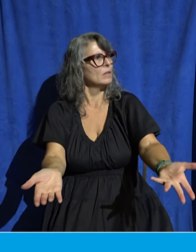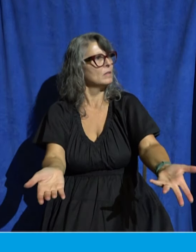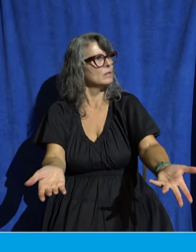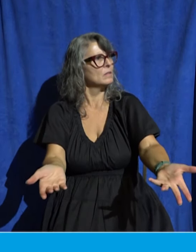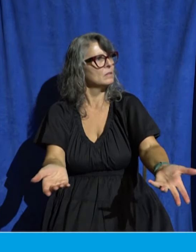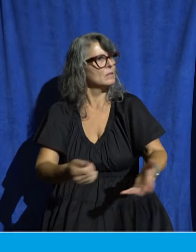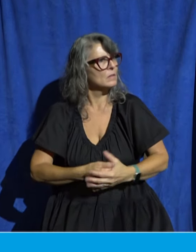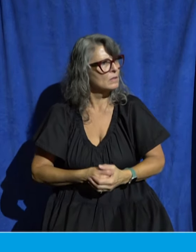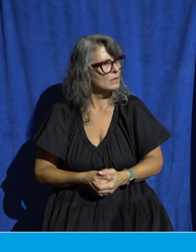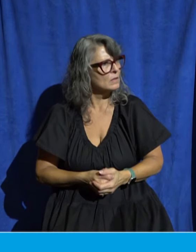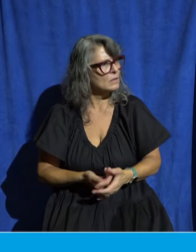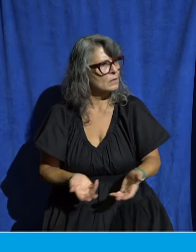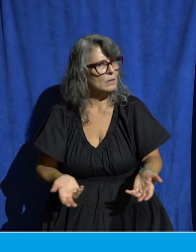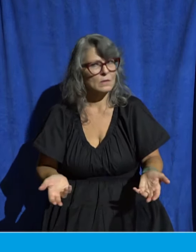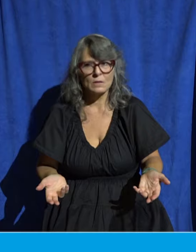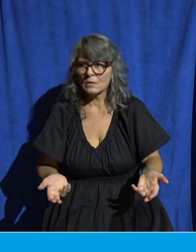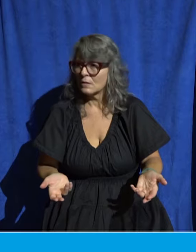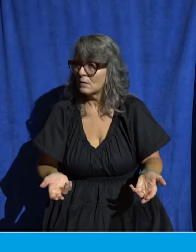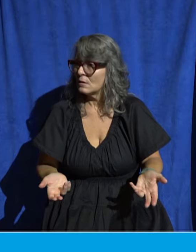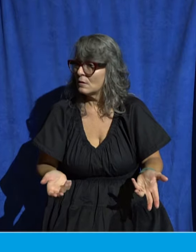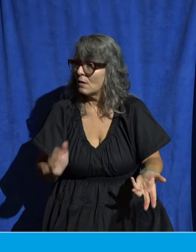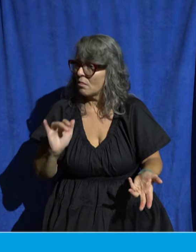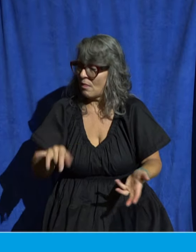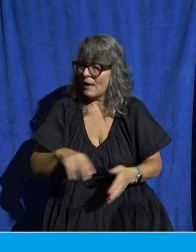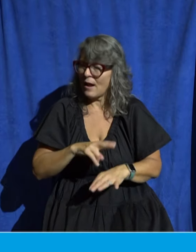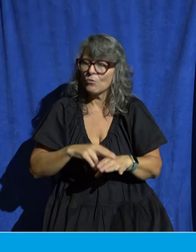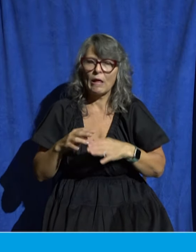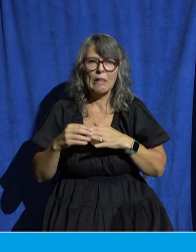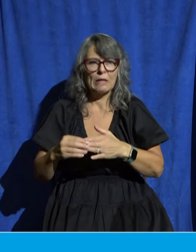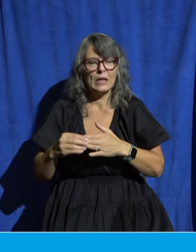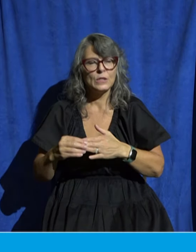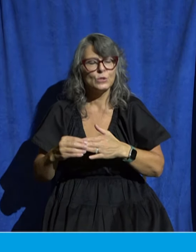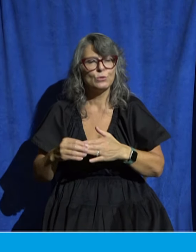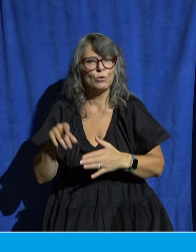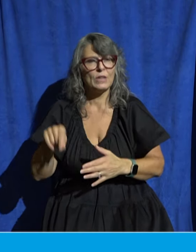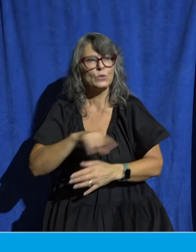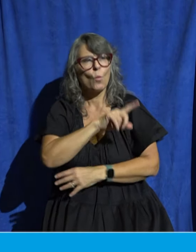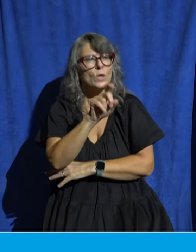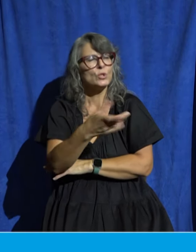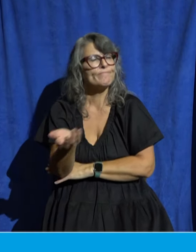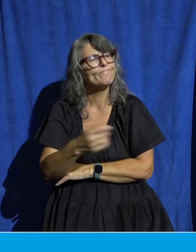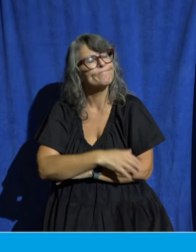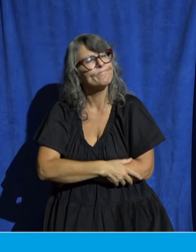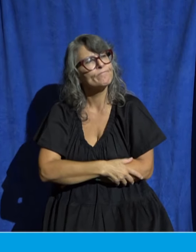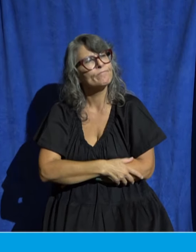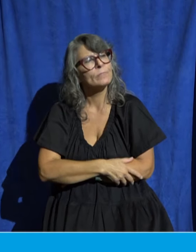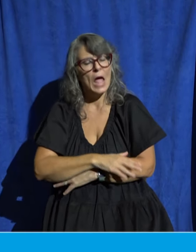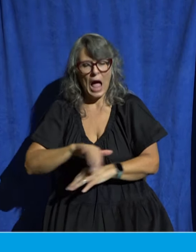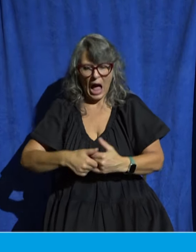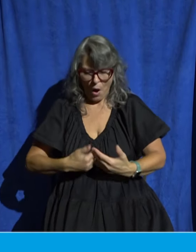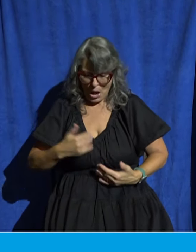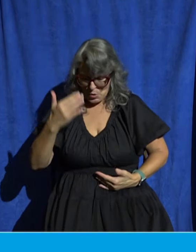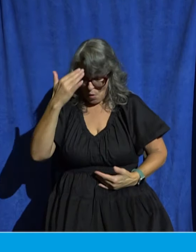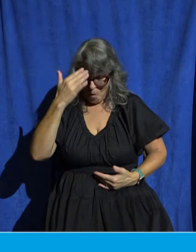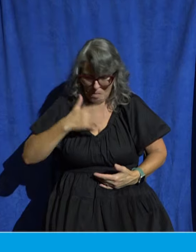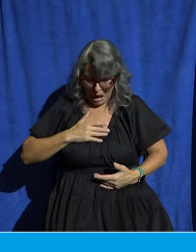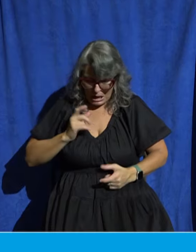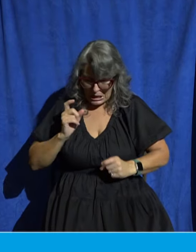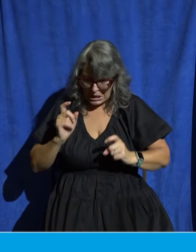Which naturally then leads to the question how then do I discern my gifting? How do I know what my